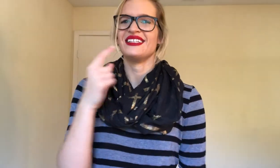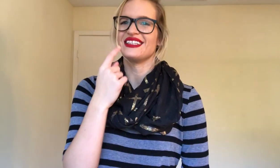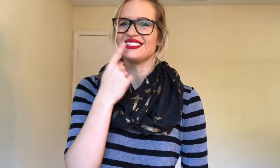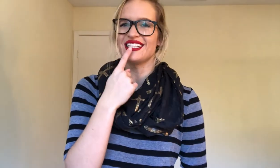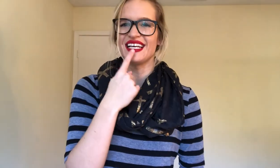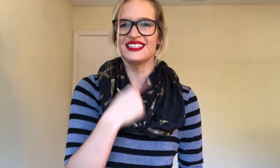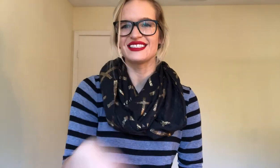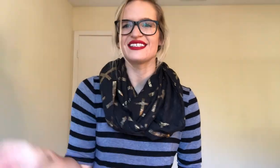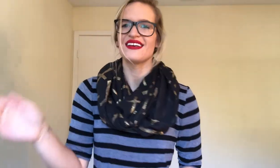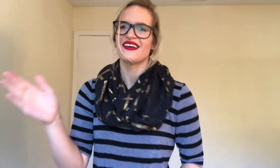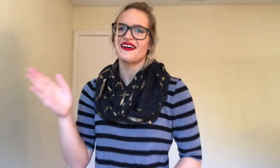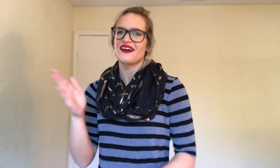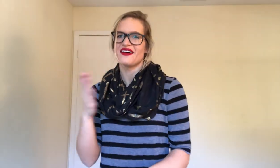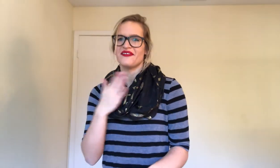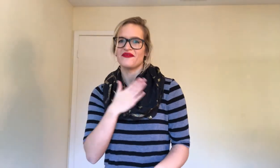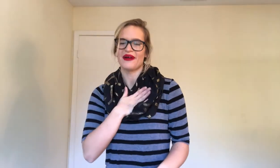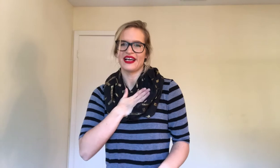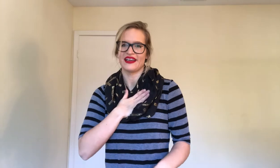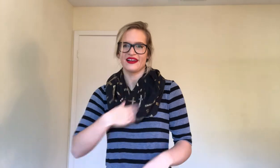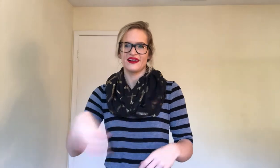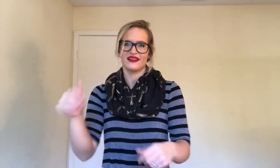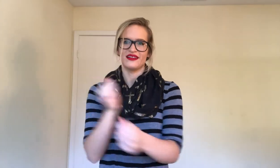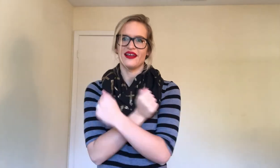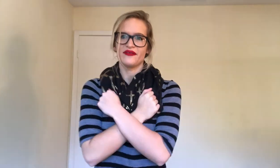The taste of my love.